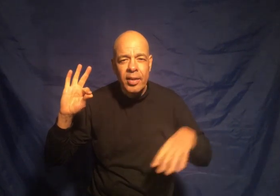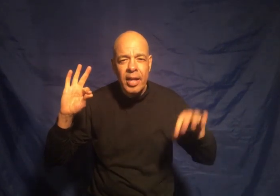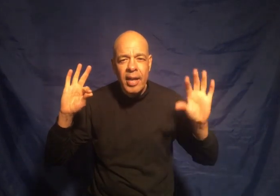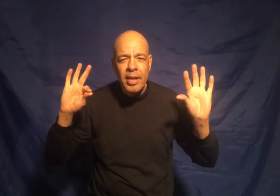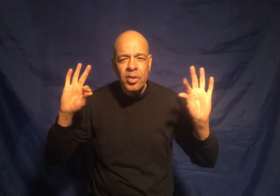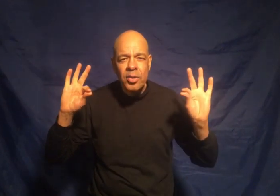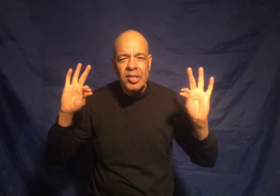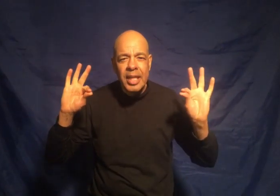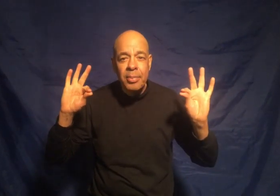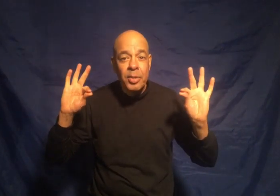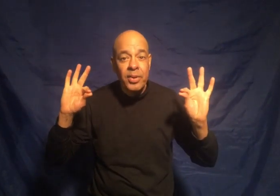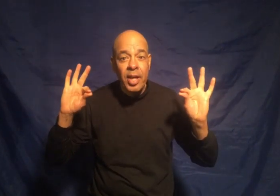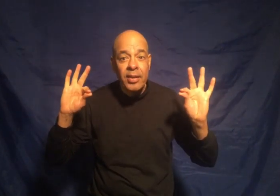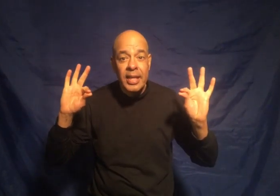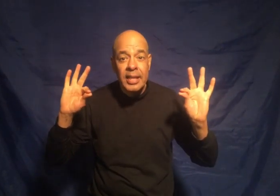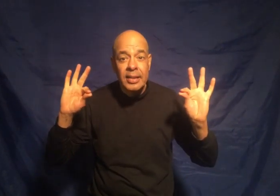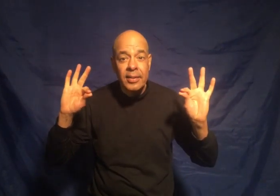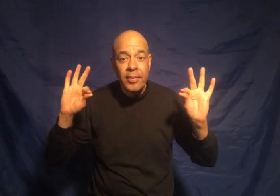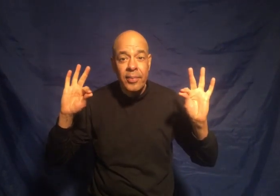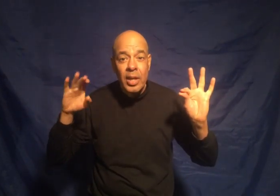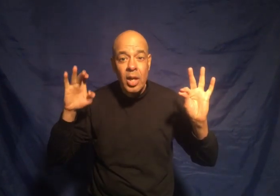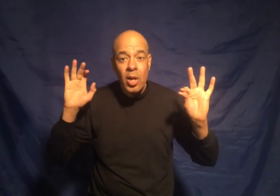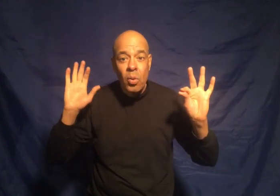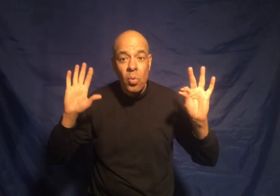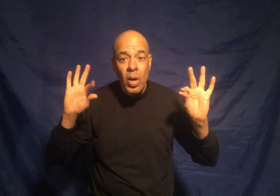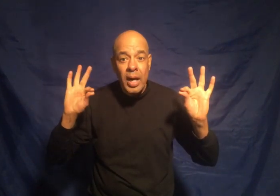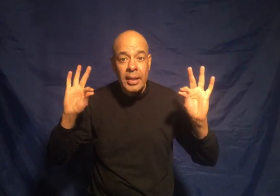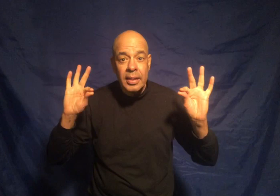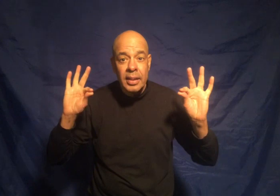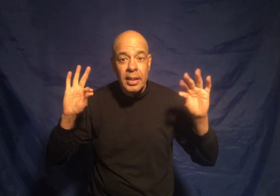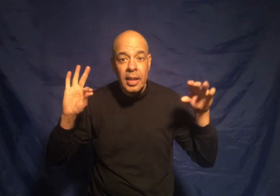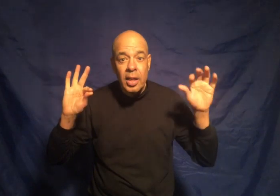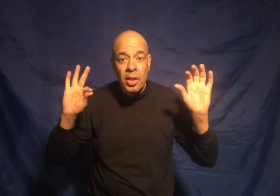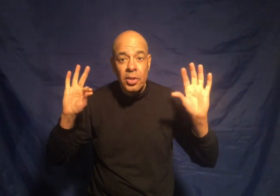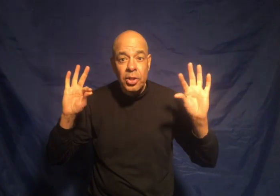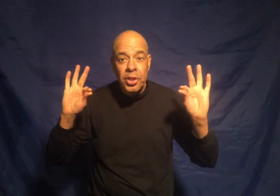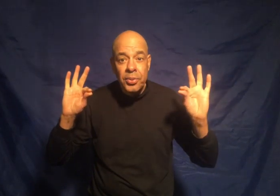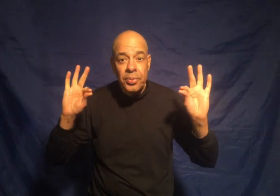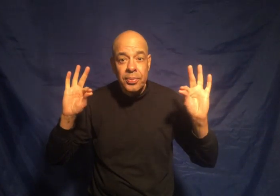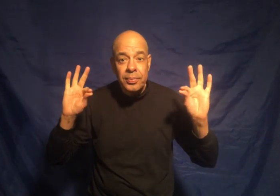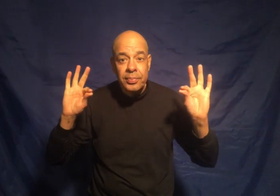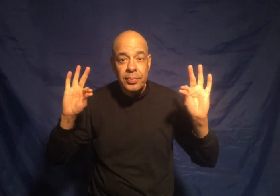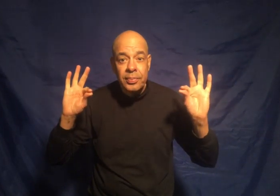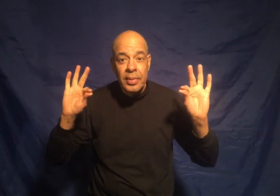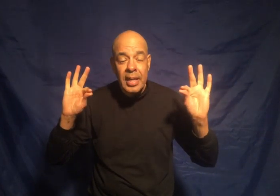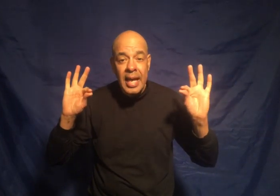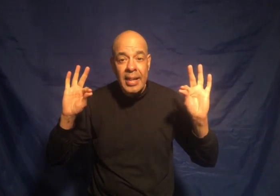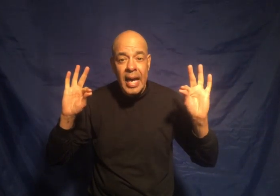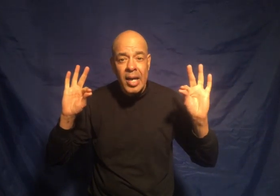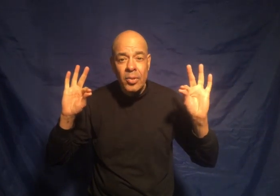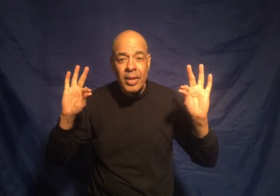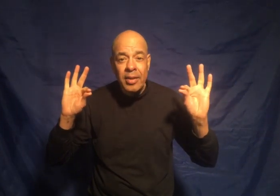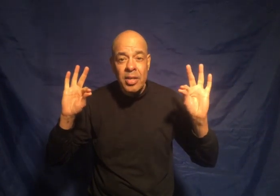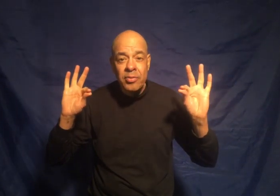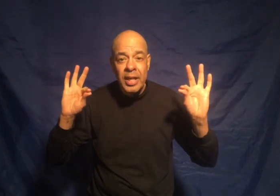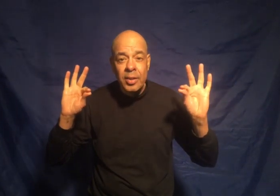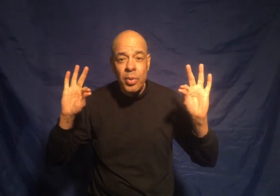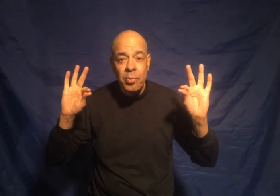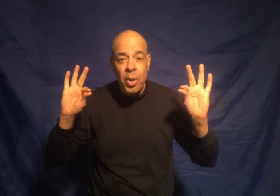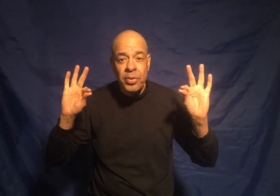then you do the same thing with the other hand one two now that you've done with both